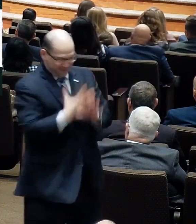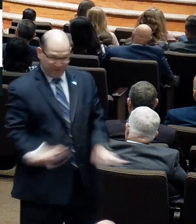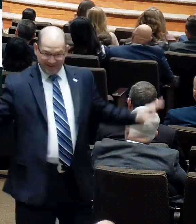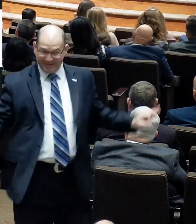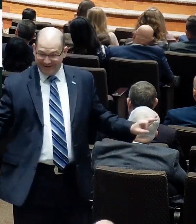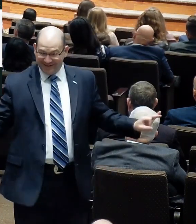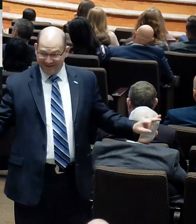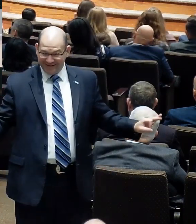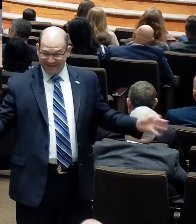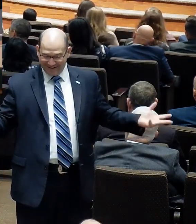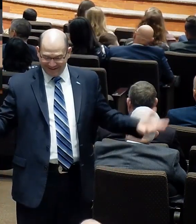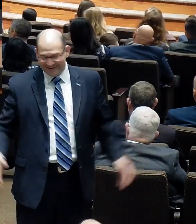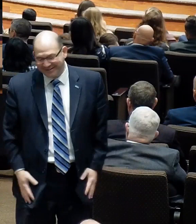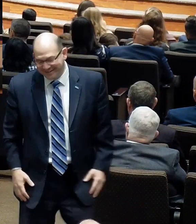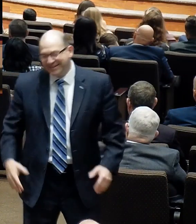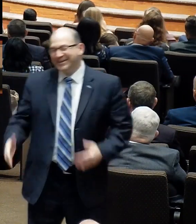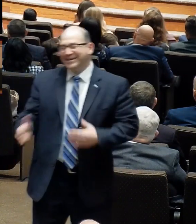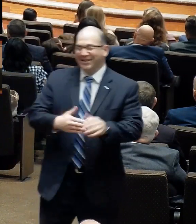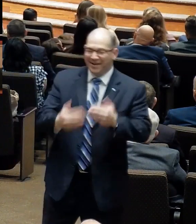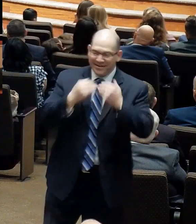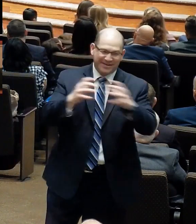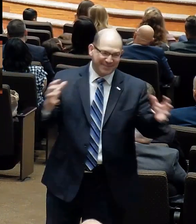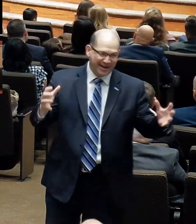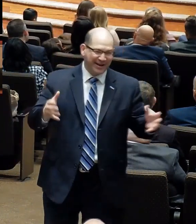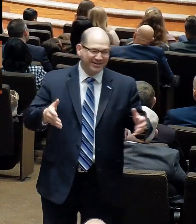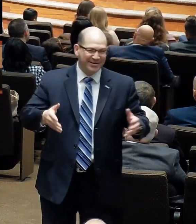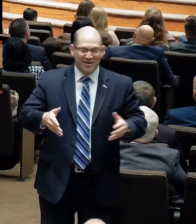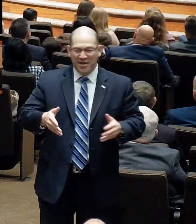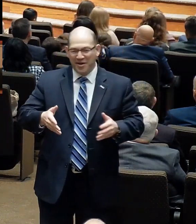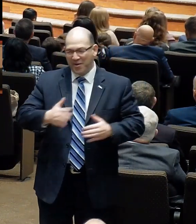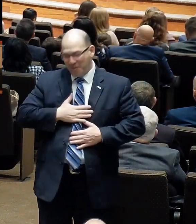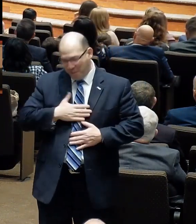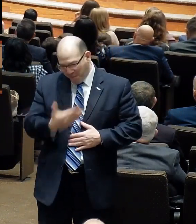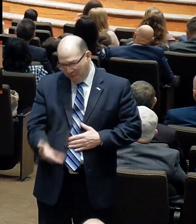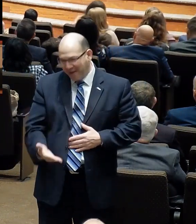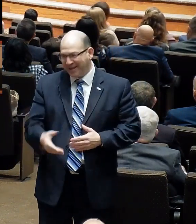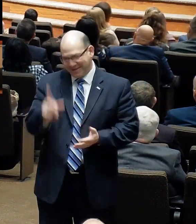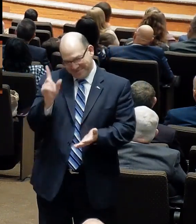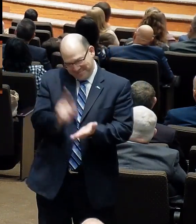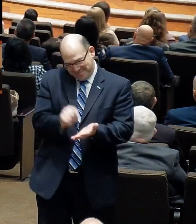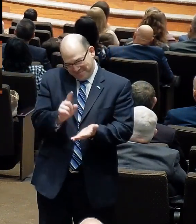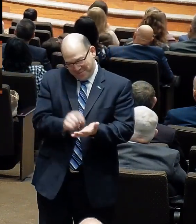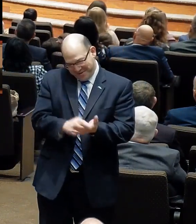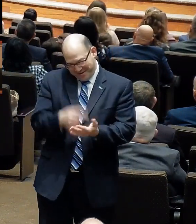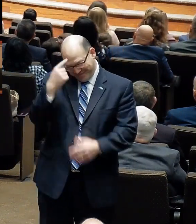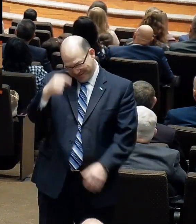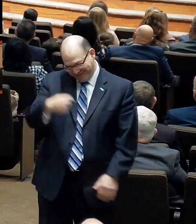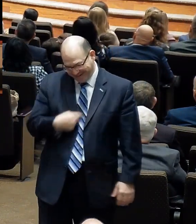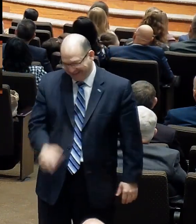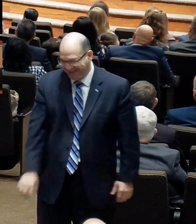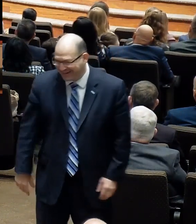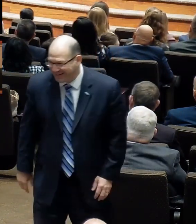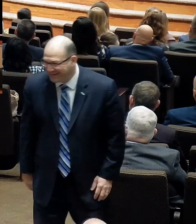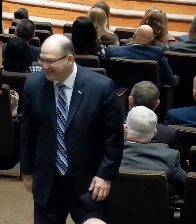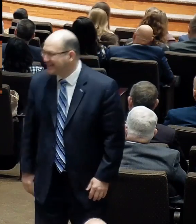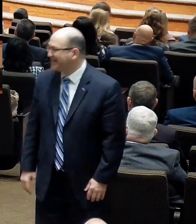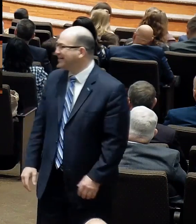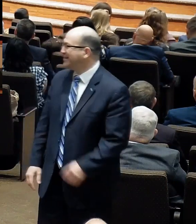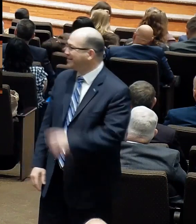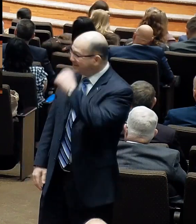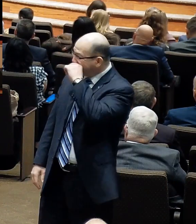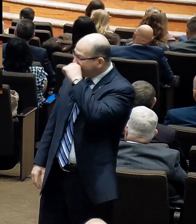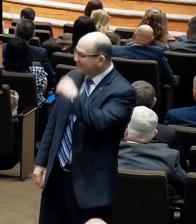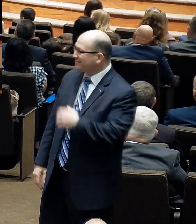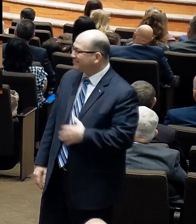but thank you, Pastor Chappell, for being willing to publish those and release them at this year's conference. We haven't actually printed them either like yours, but we're pre